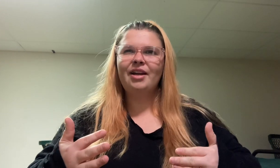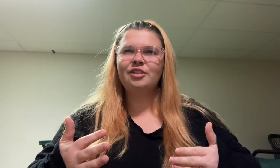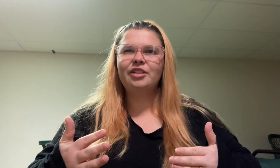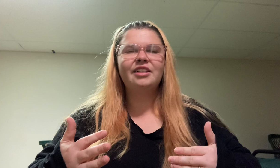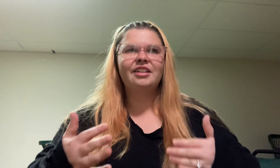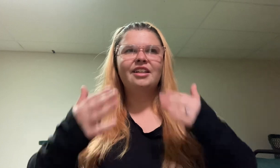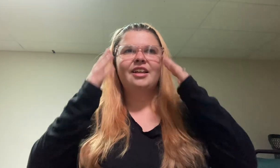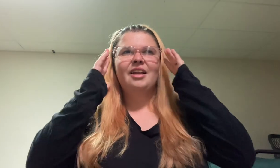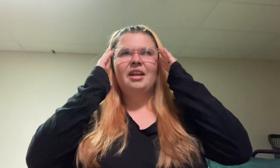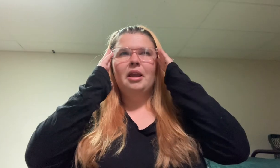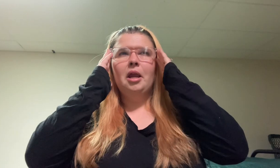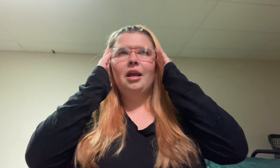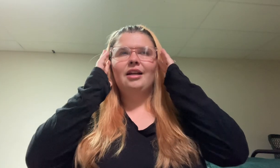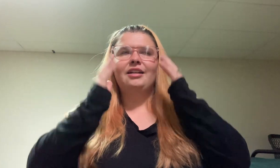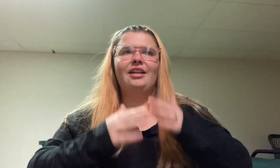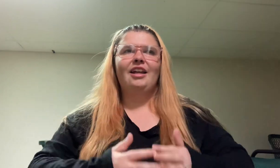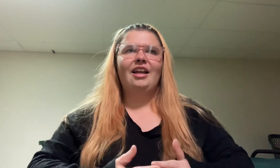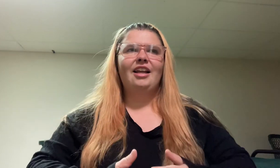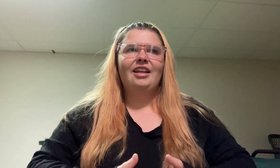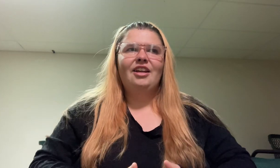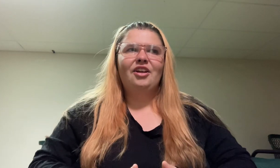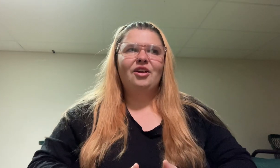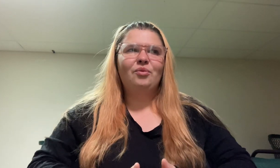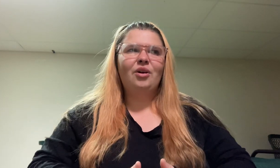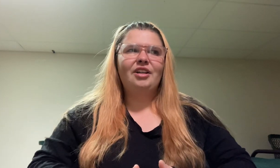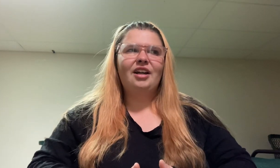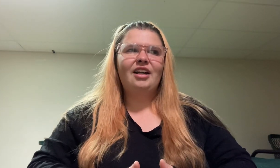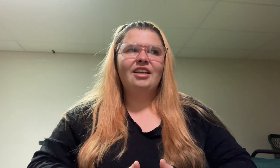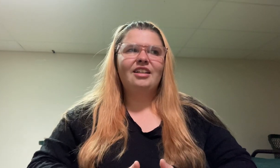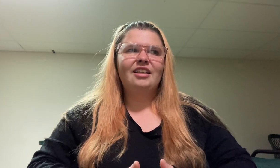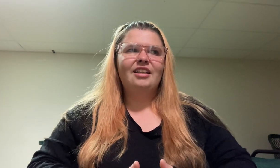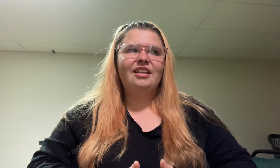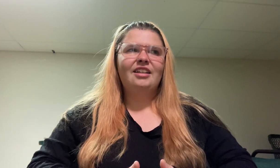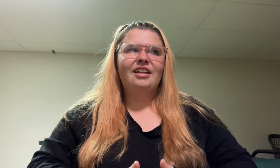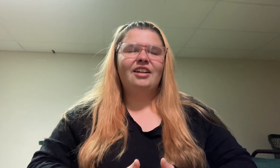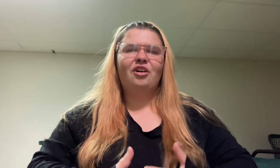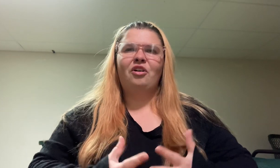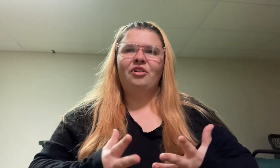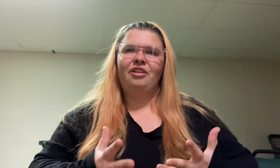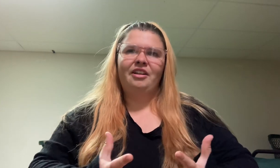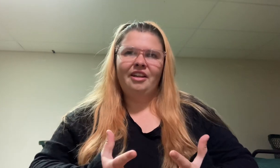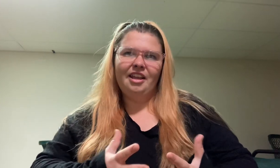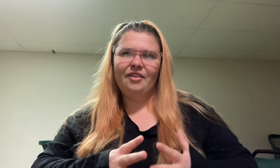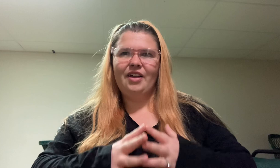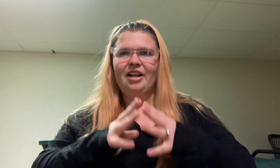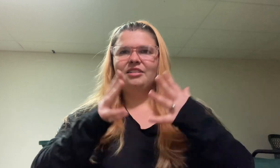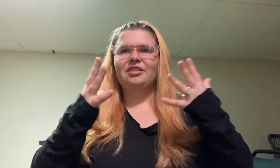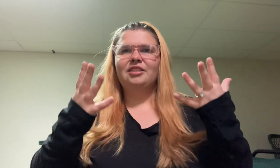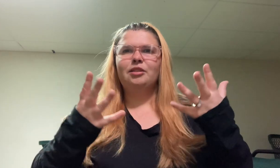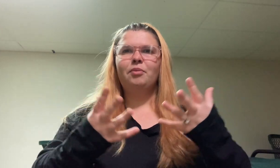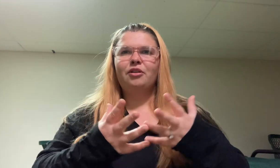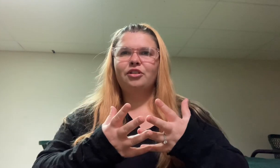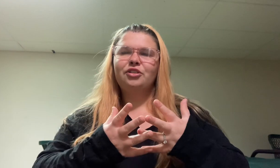magic and whatnot and all of that spiritual,